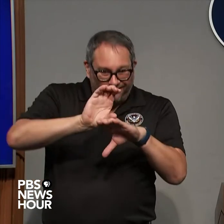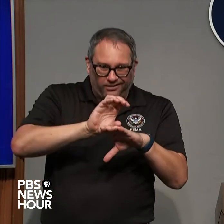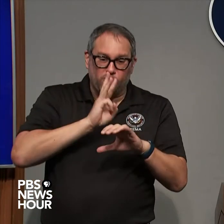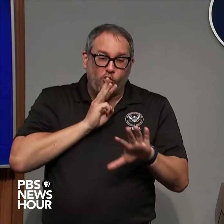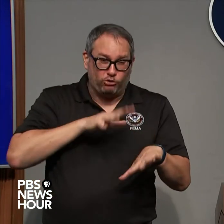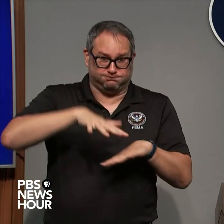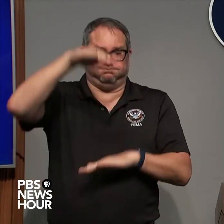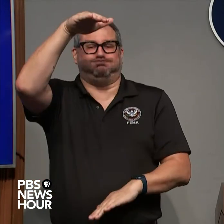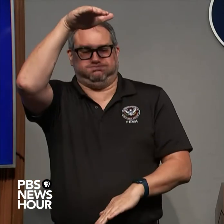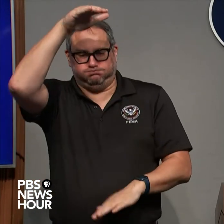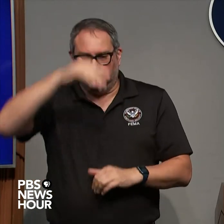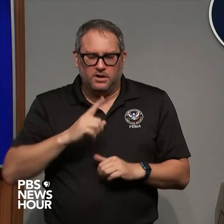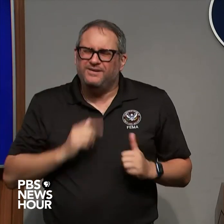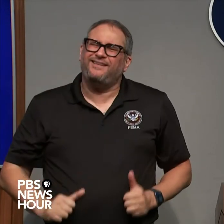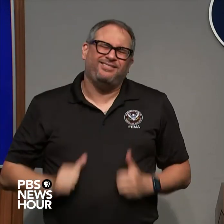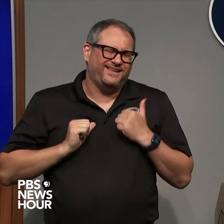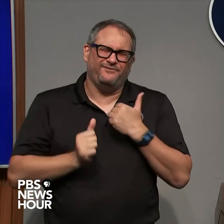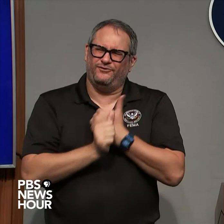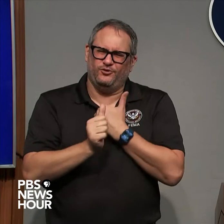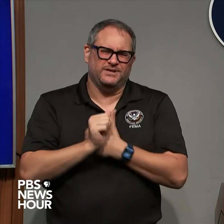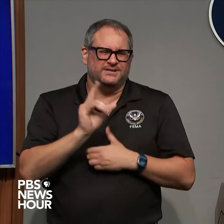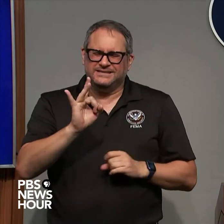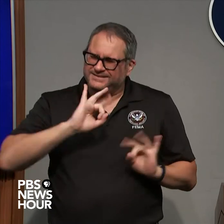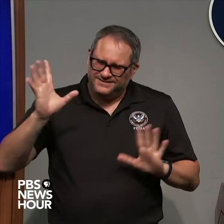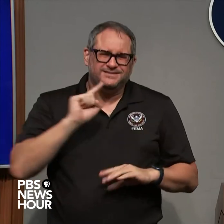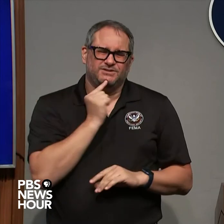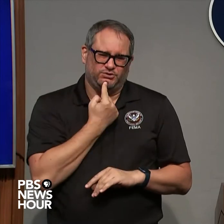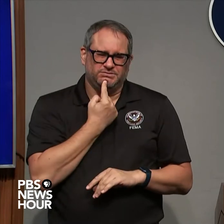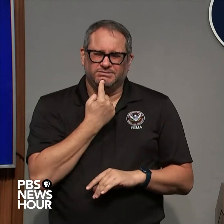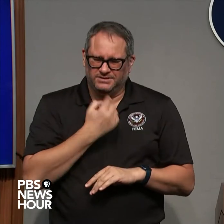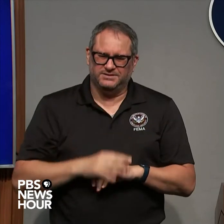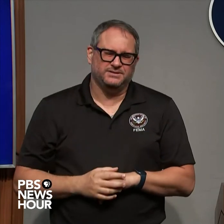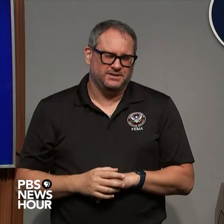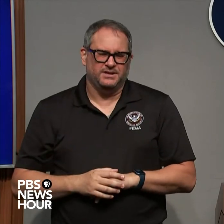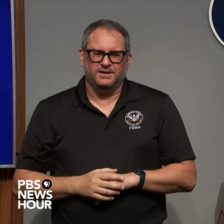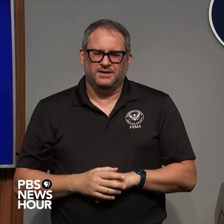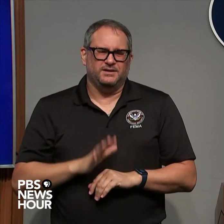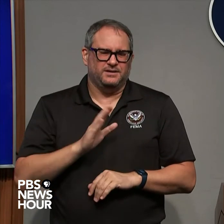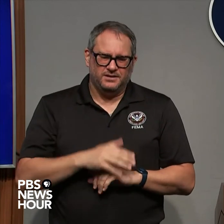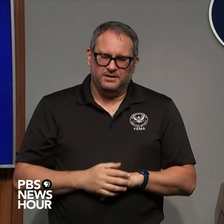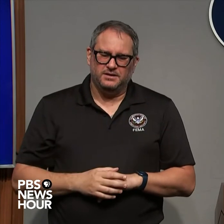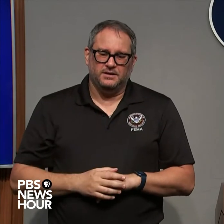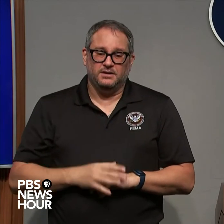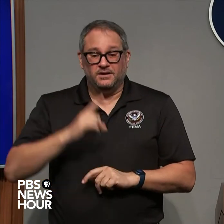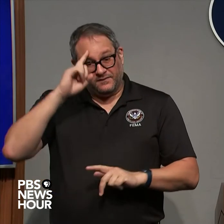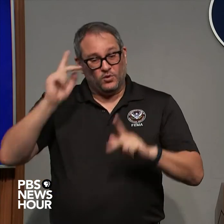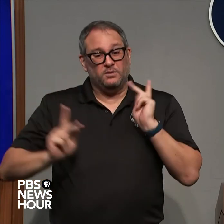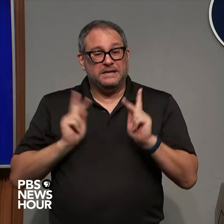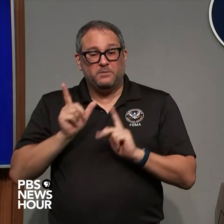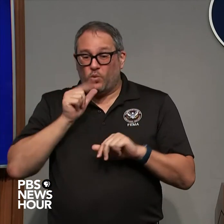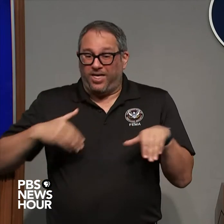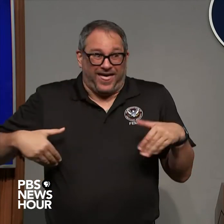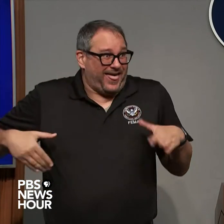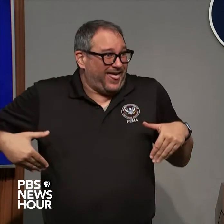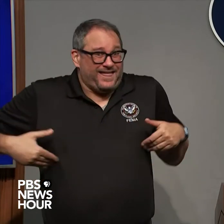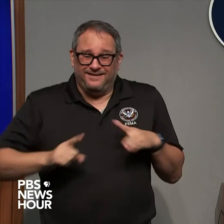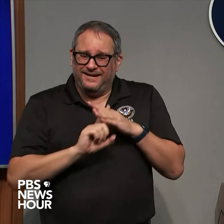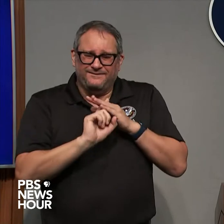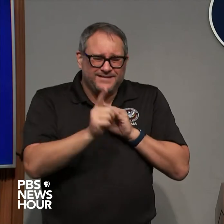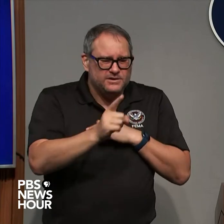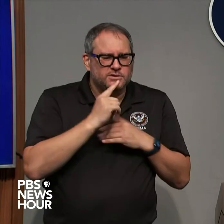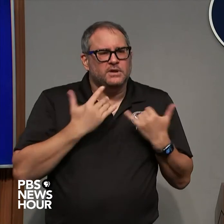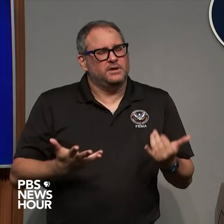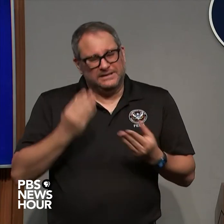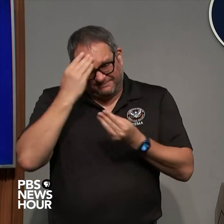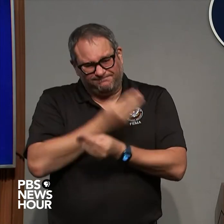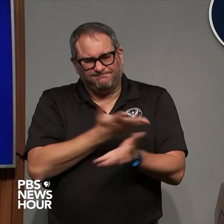dangerous situations so for those people who didn't evacuate and are now being asked to stay in place they need to make sure that they're getting